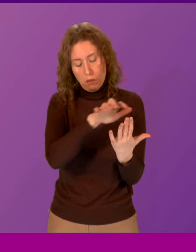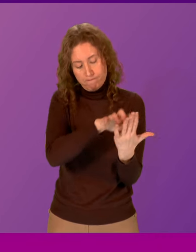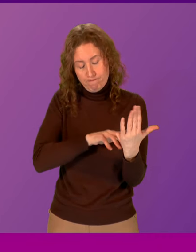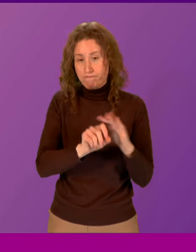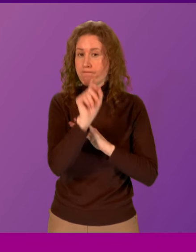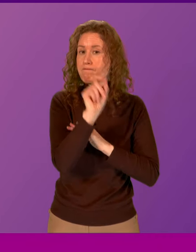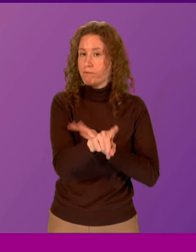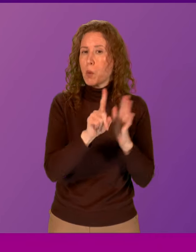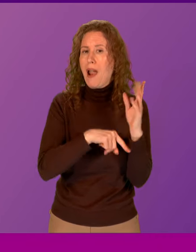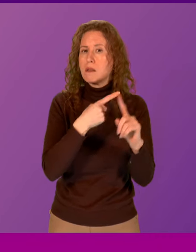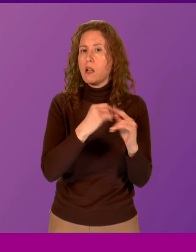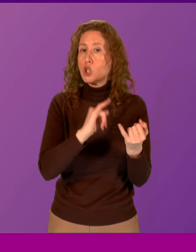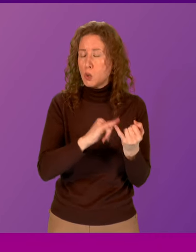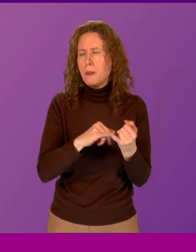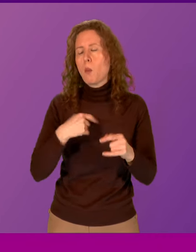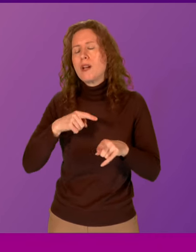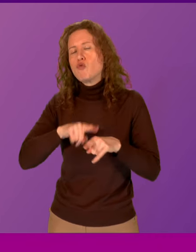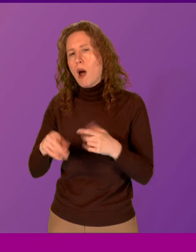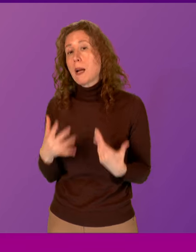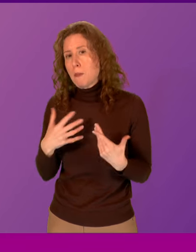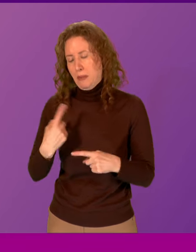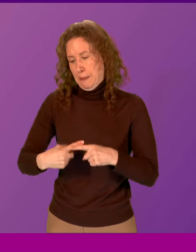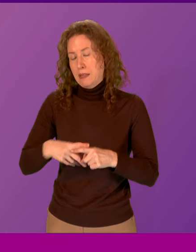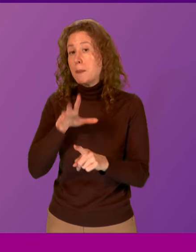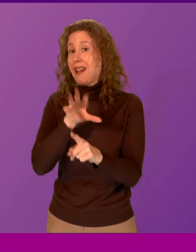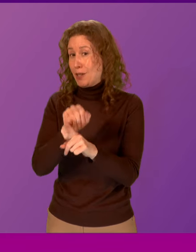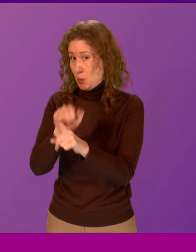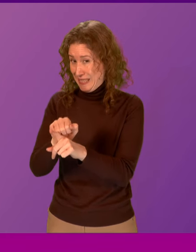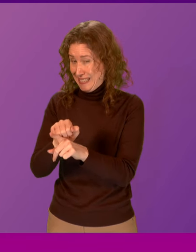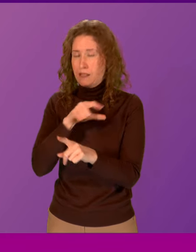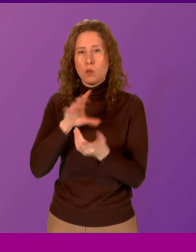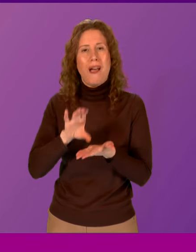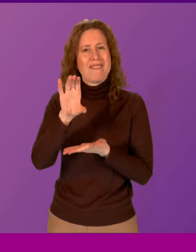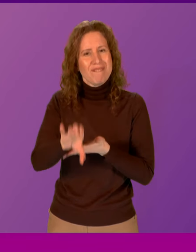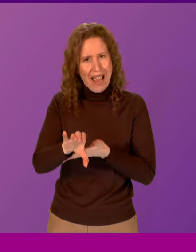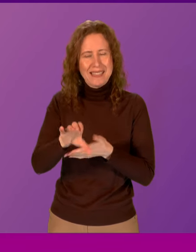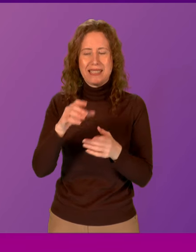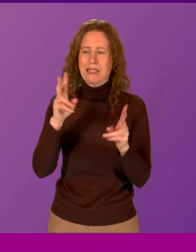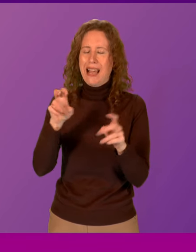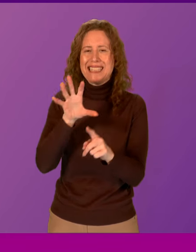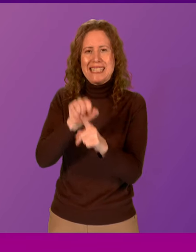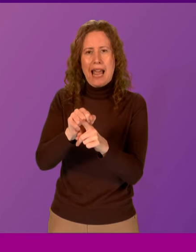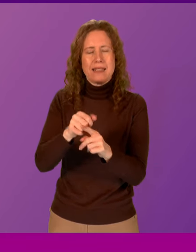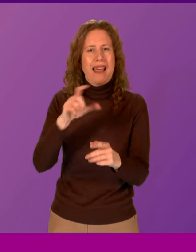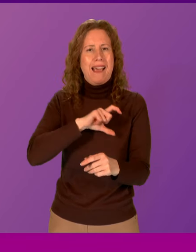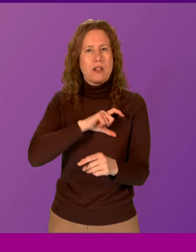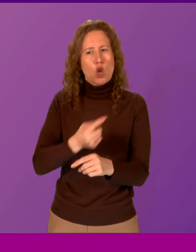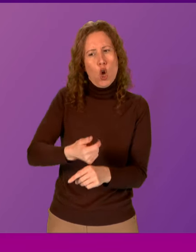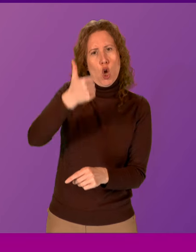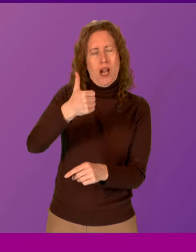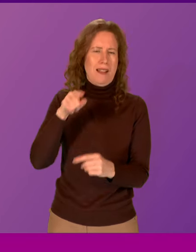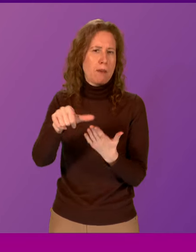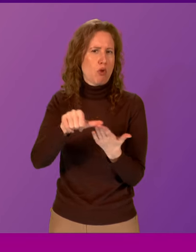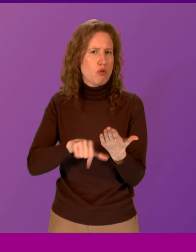Stewart, but what we are doing is trying to speed up diagnosis where we can, and that's why we're investing in our Detect Cancer Early programme, but also